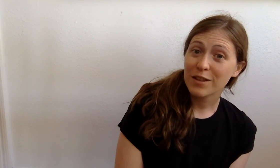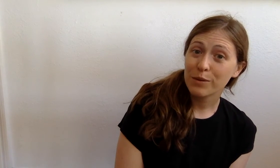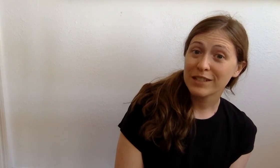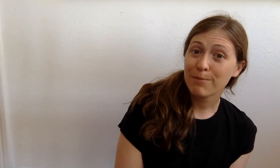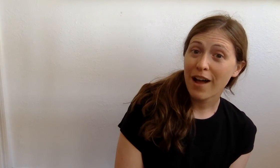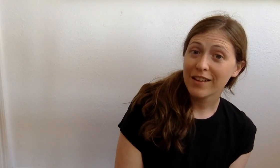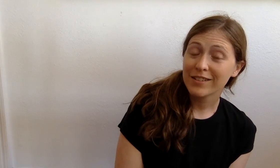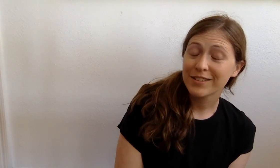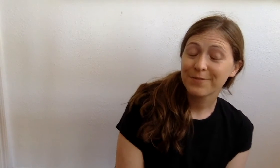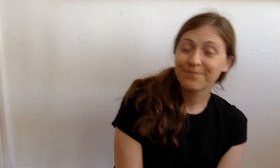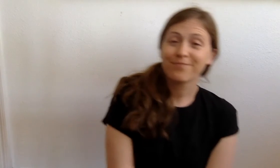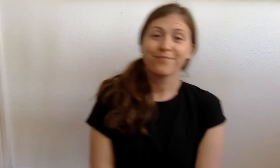response.